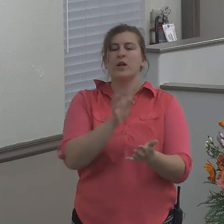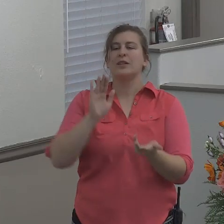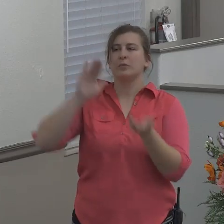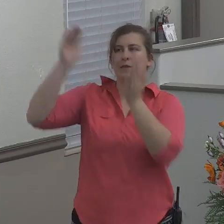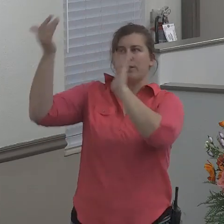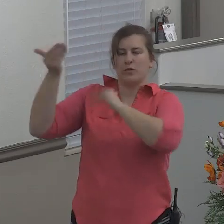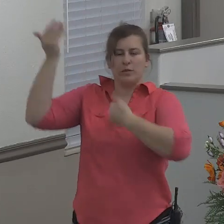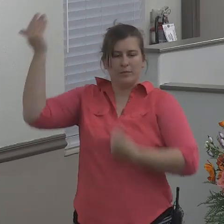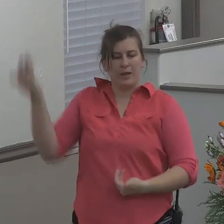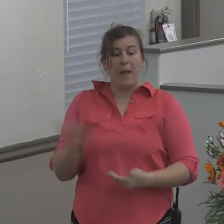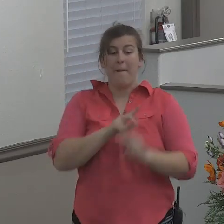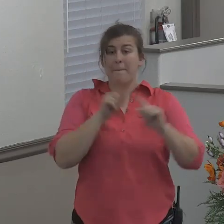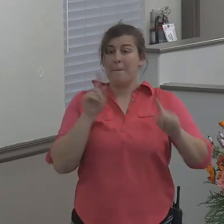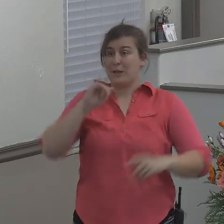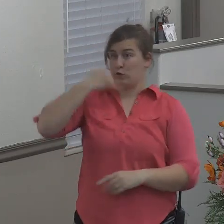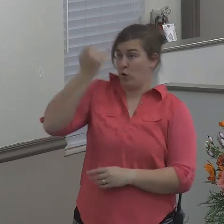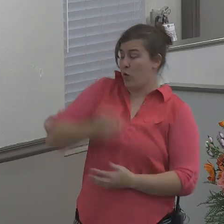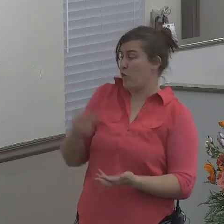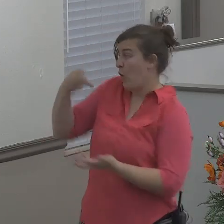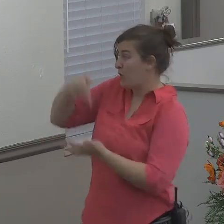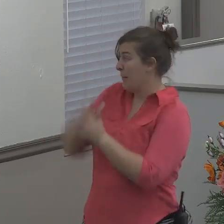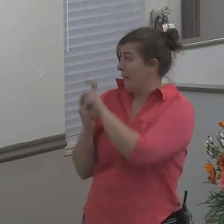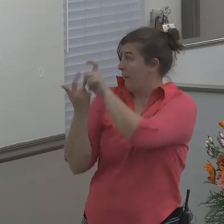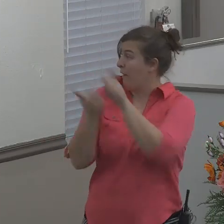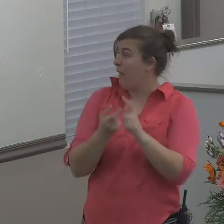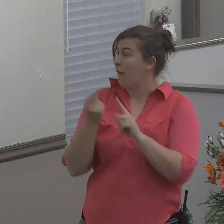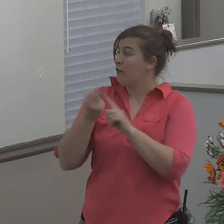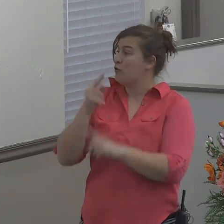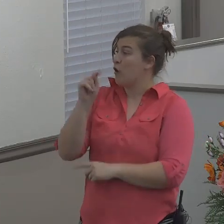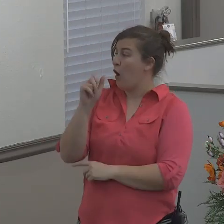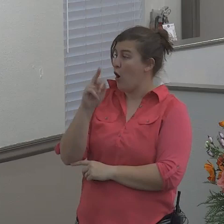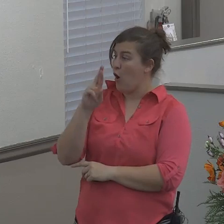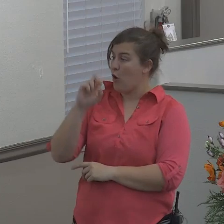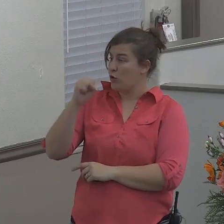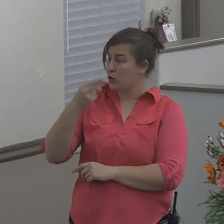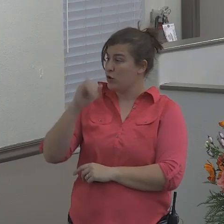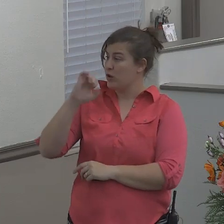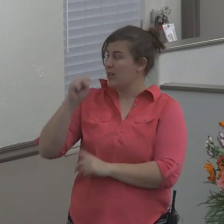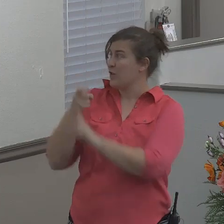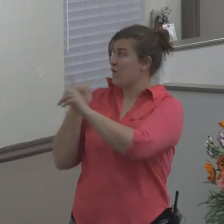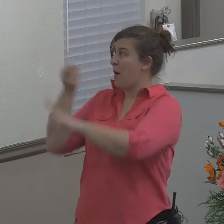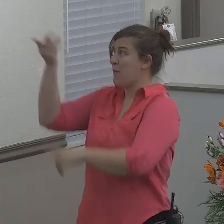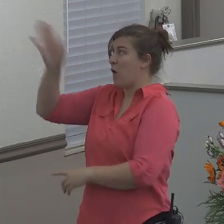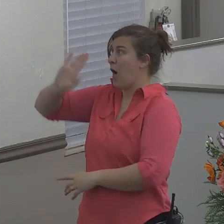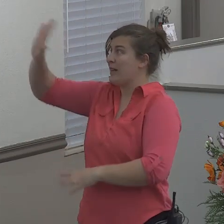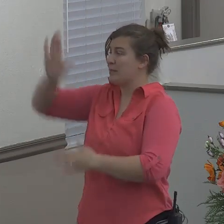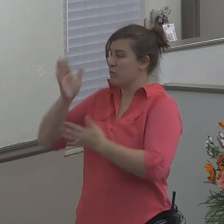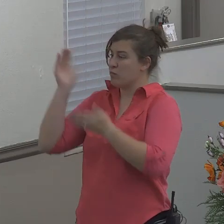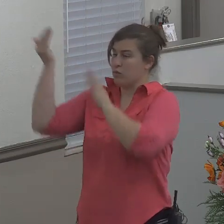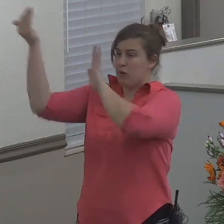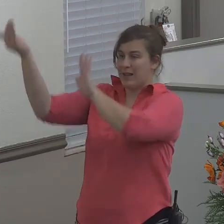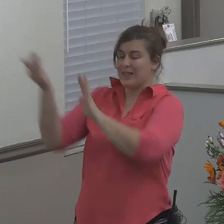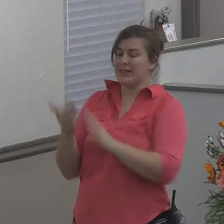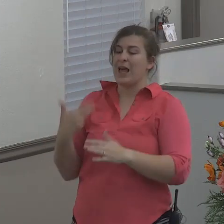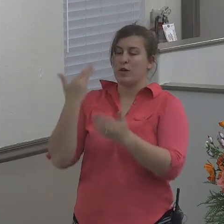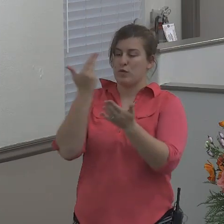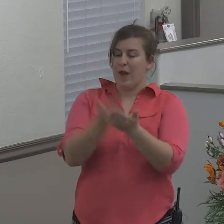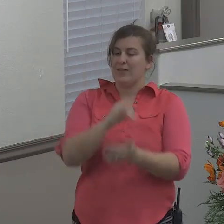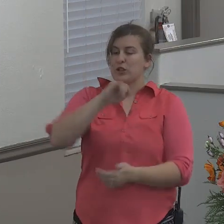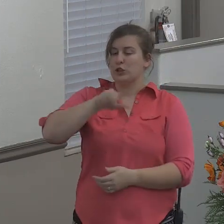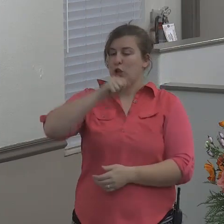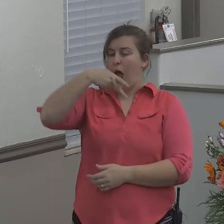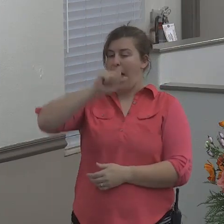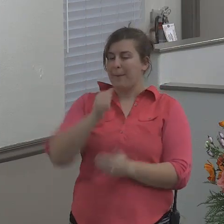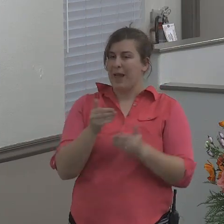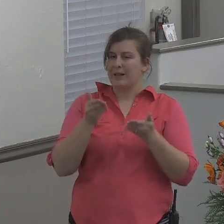But Jonah rose up to flee unto Tarshish from the presence of the Lord, and went down to Joppa. And he found